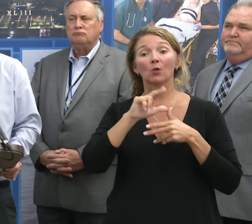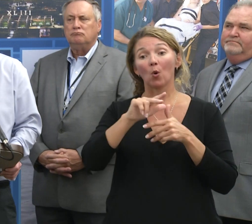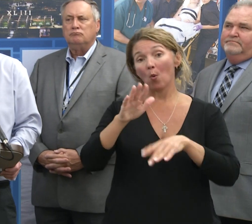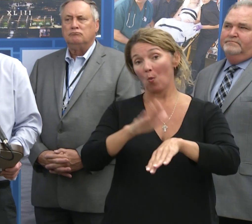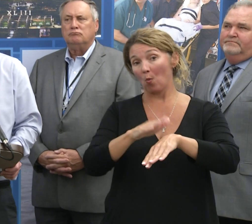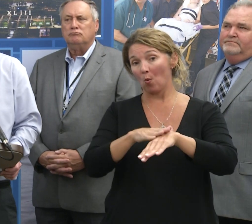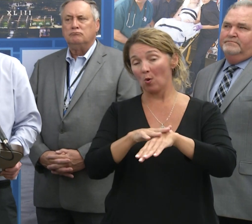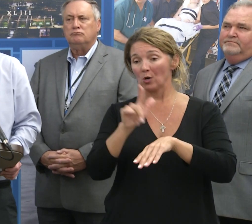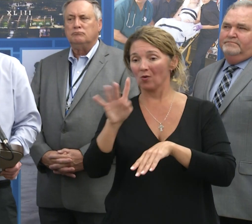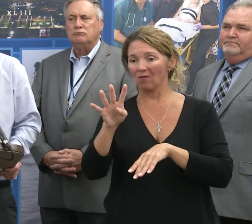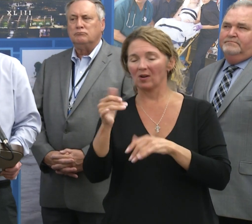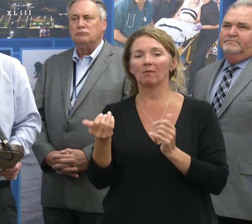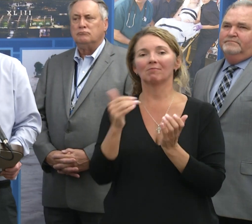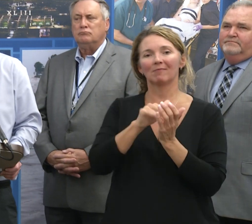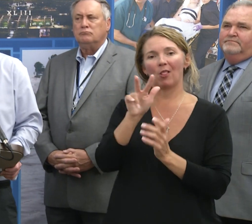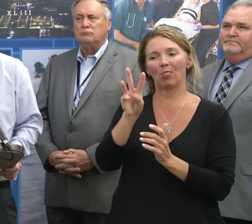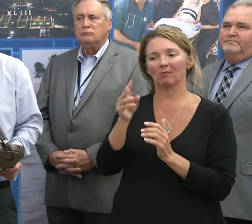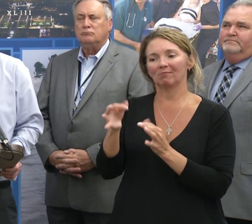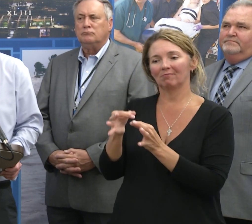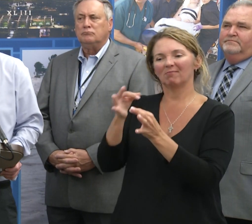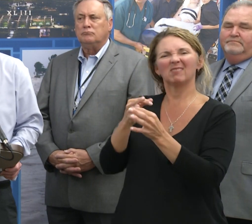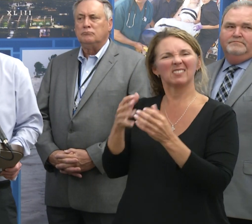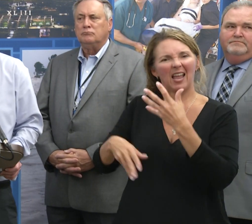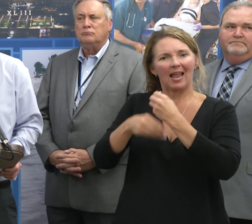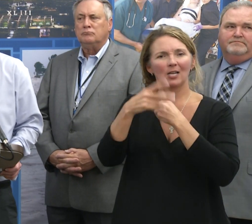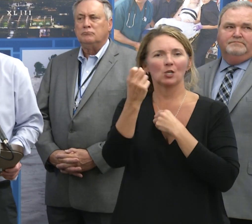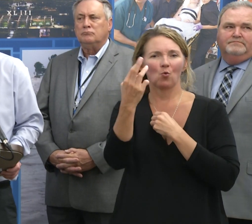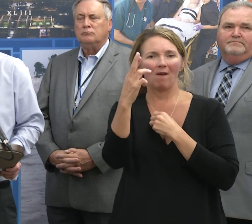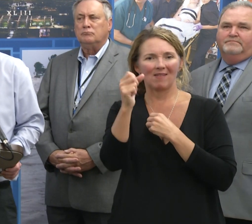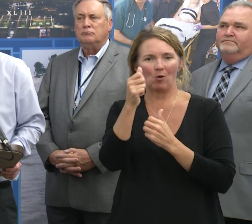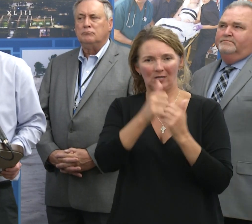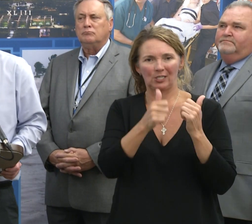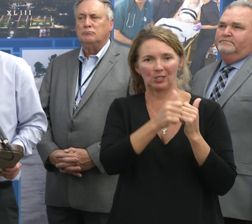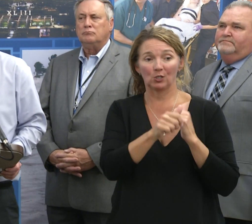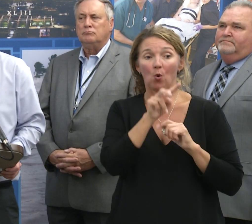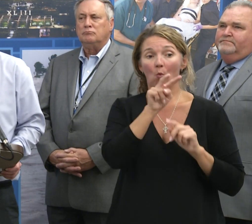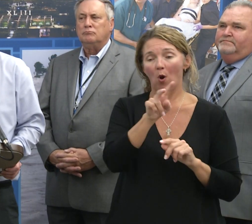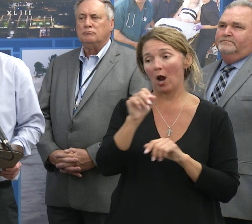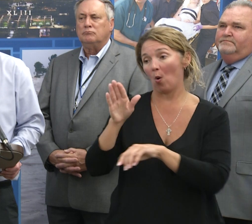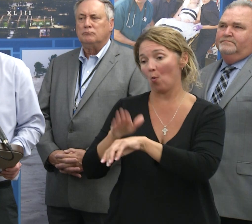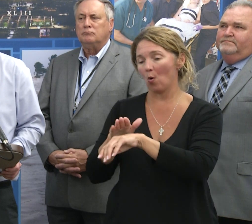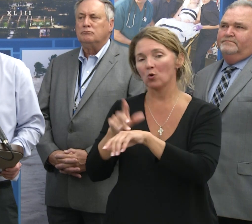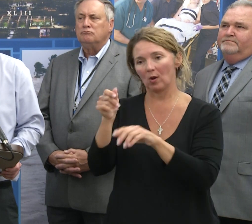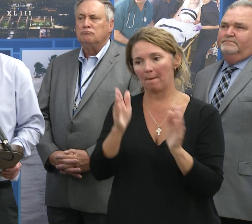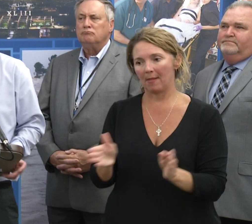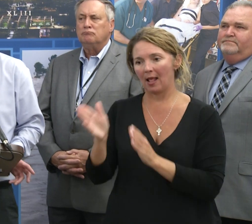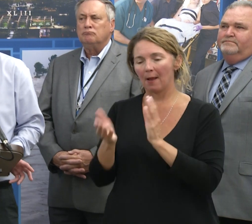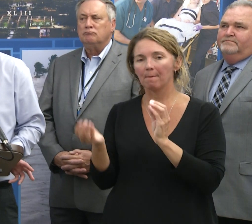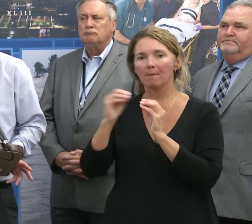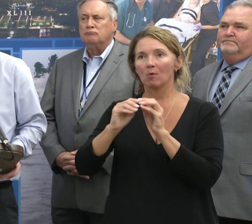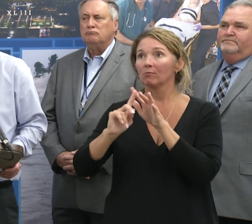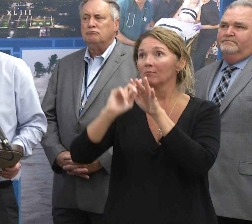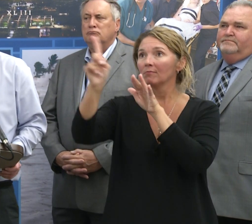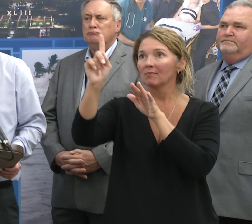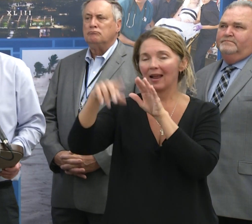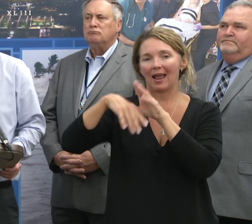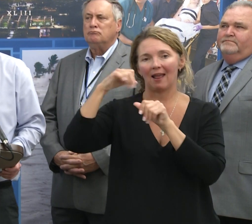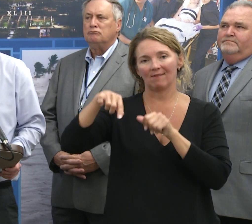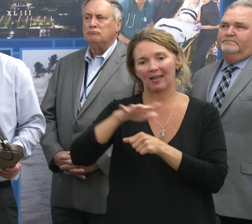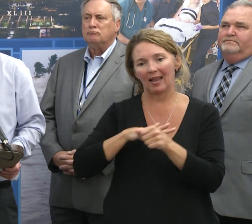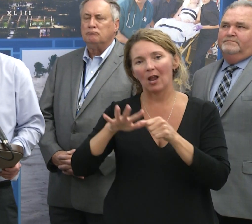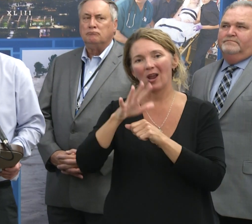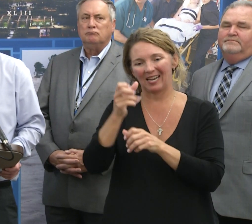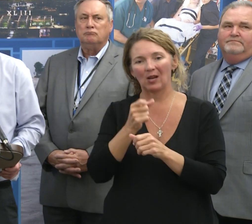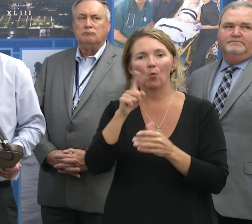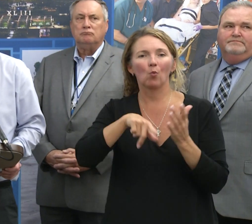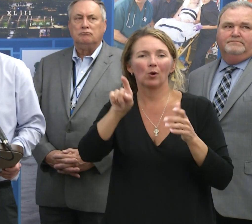24 hours. Now we're going about 36. So about an extra 12 hours, which can definitely help people plan for evacuations, get out of the area, and get